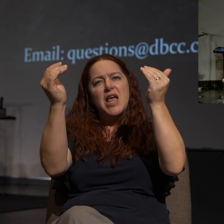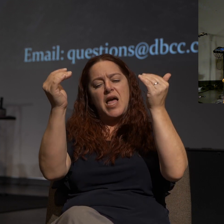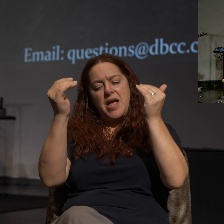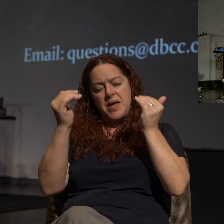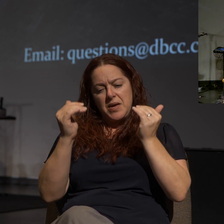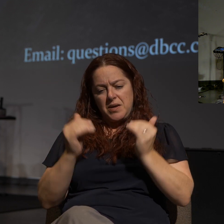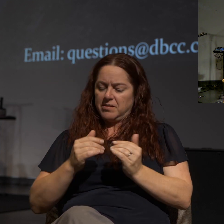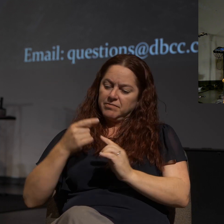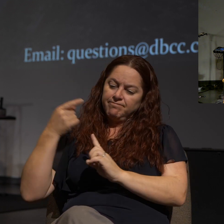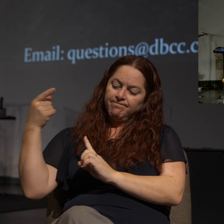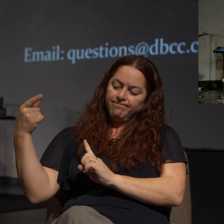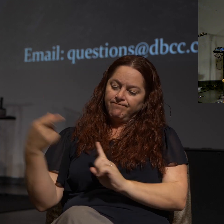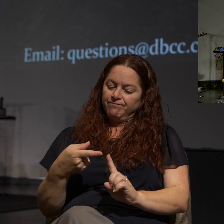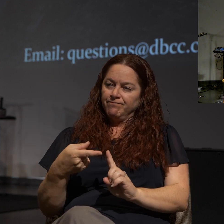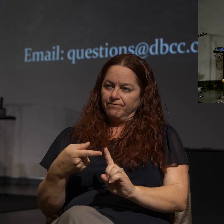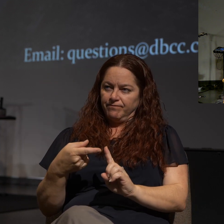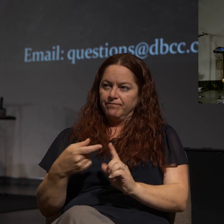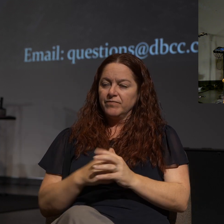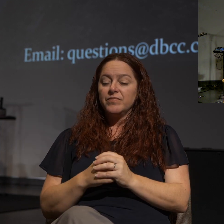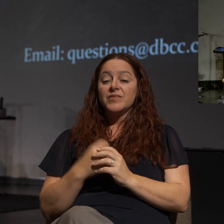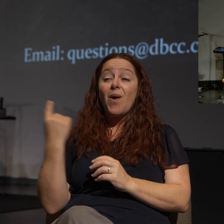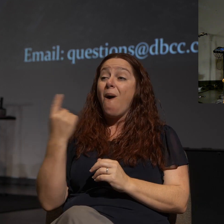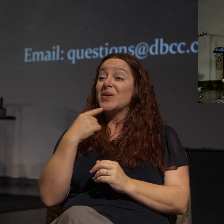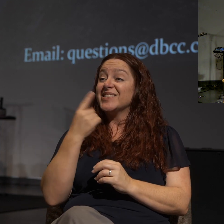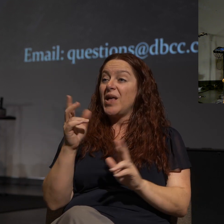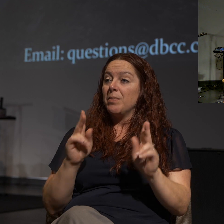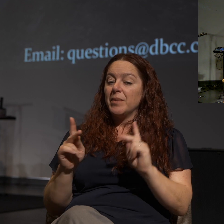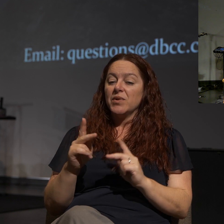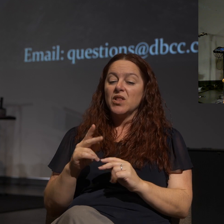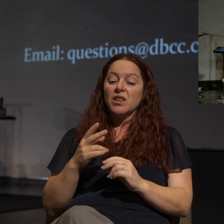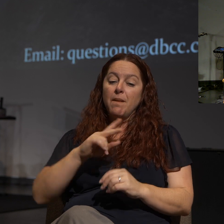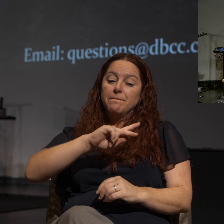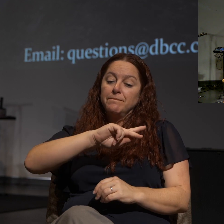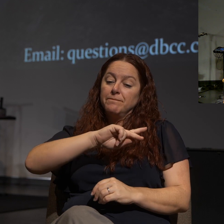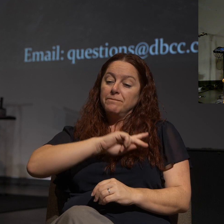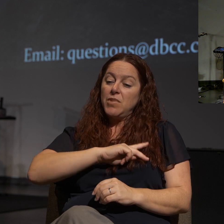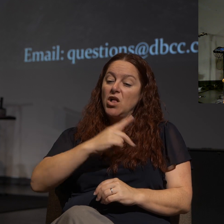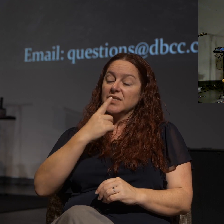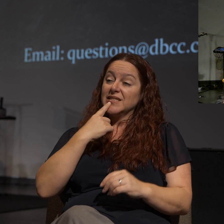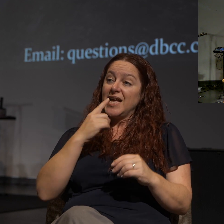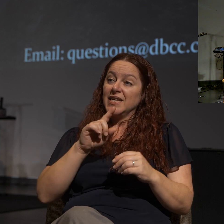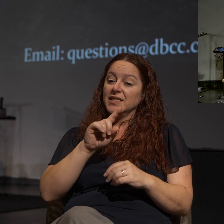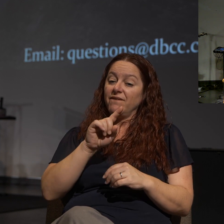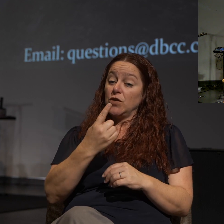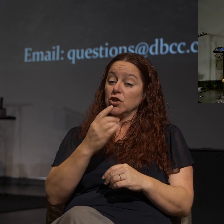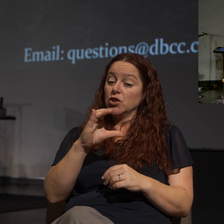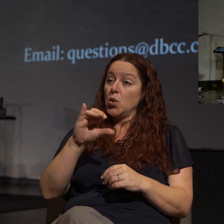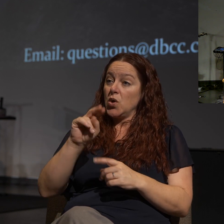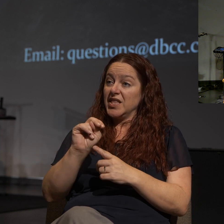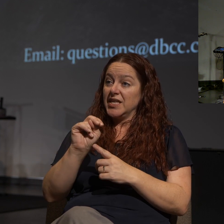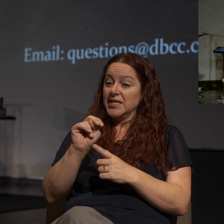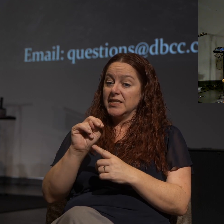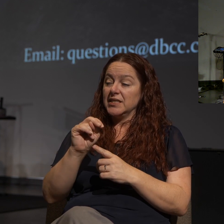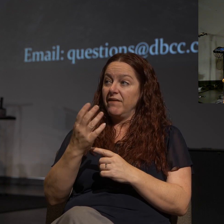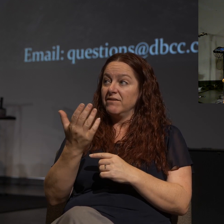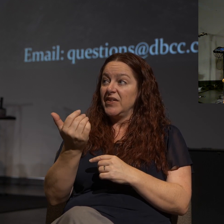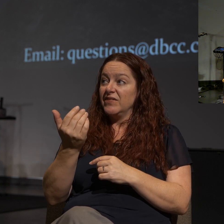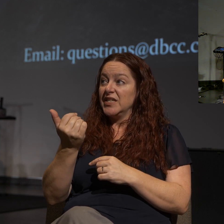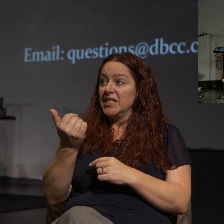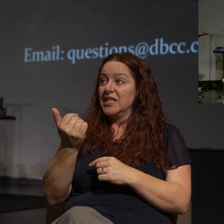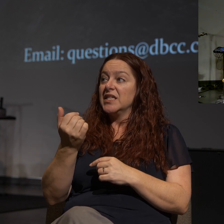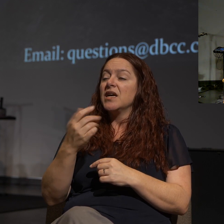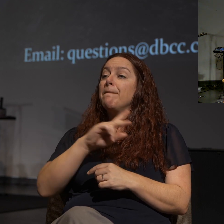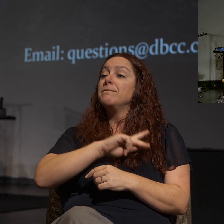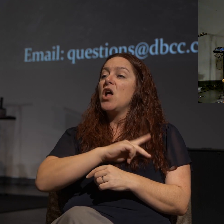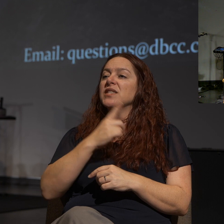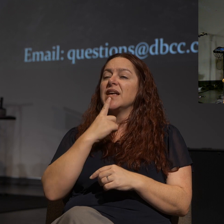core essence? I always tell people, look at what Paul says in the beginning of 1 Corinthians 15. Because Paul